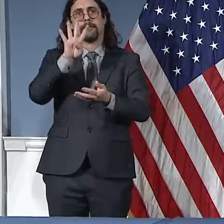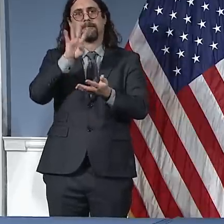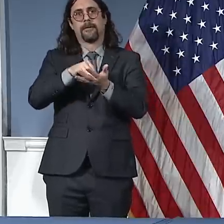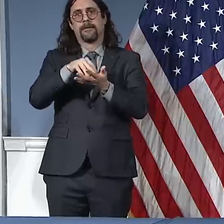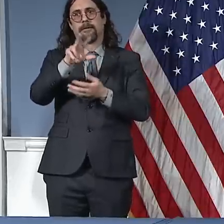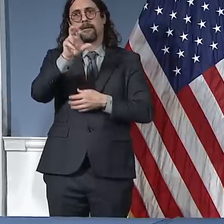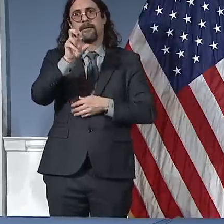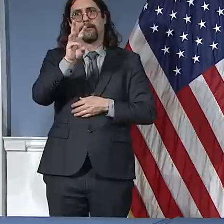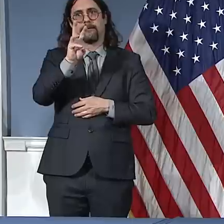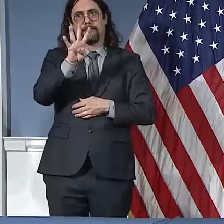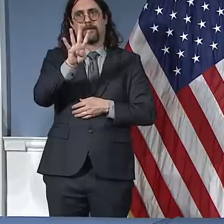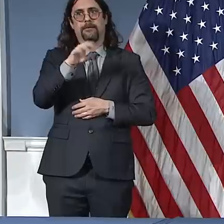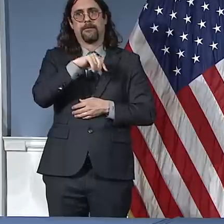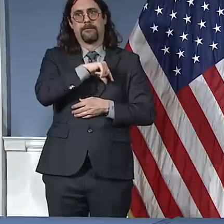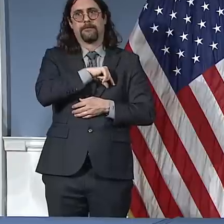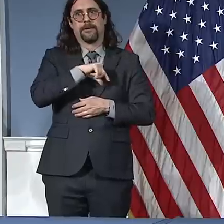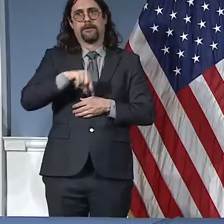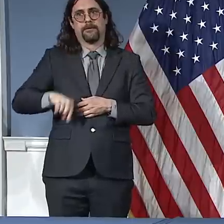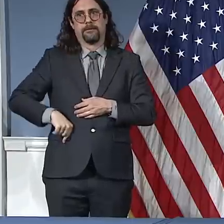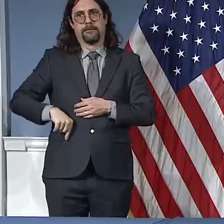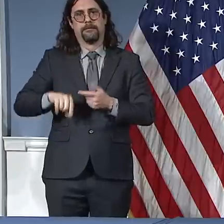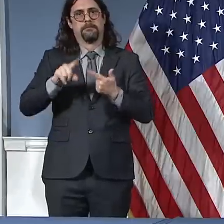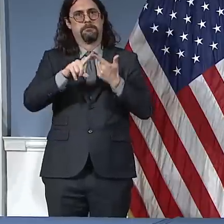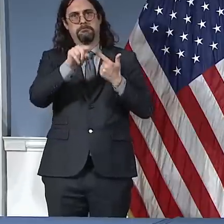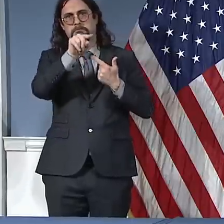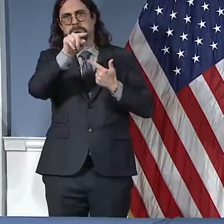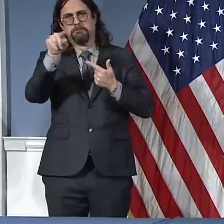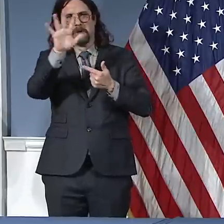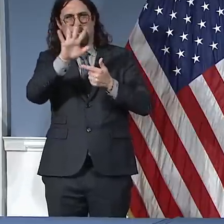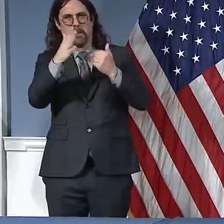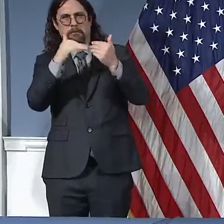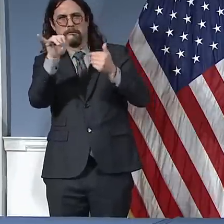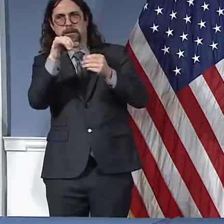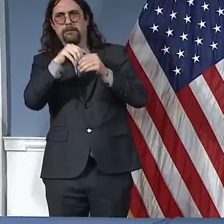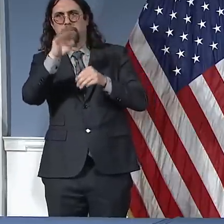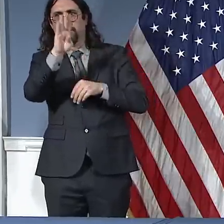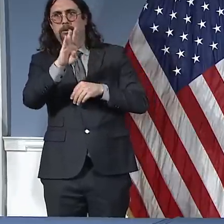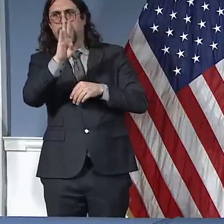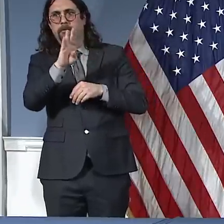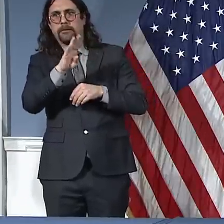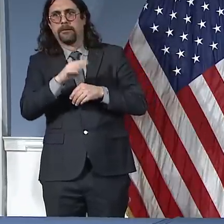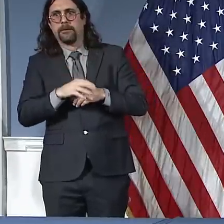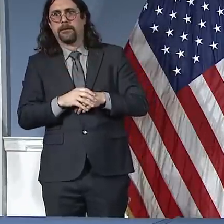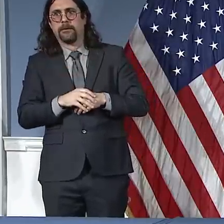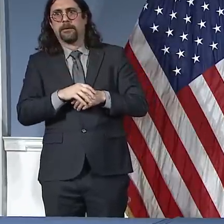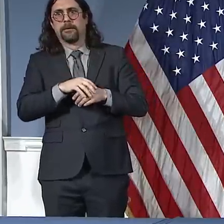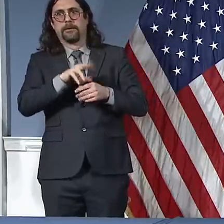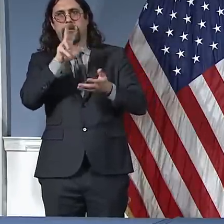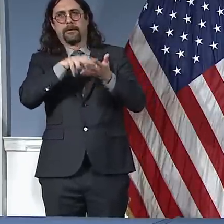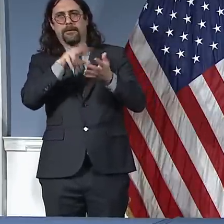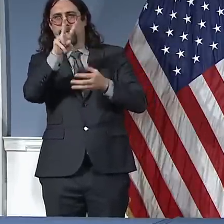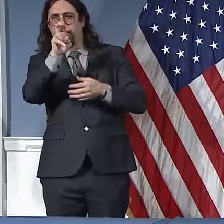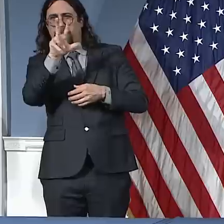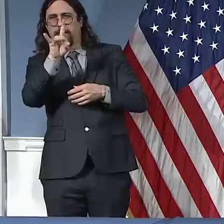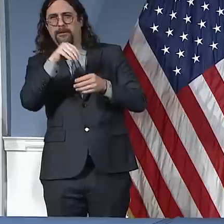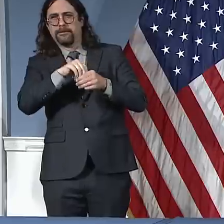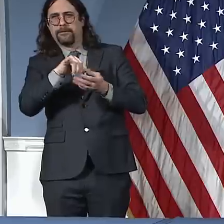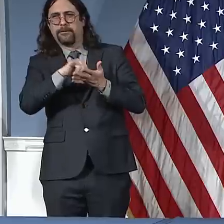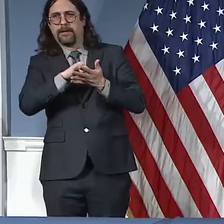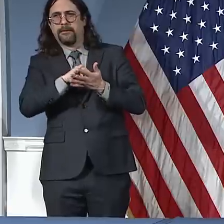,887 cases in Manhattan, 2,328 cases in the Bronx, and